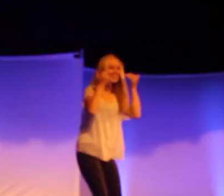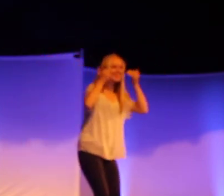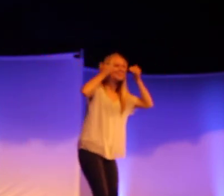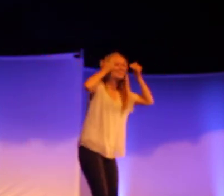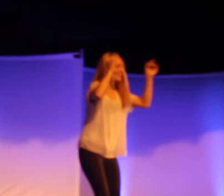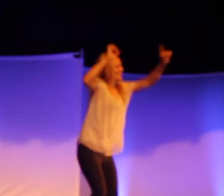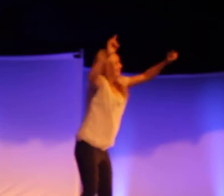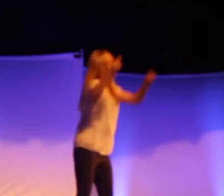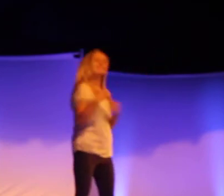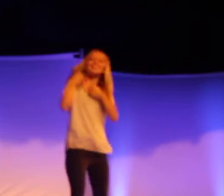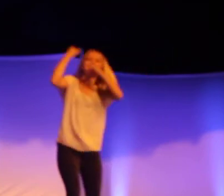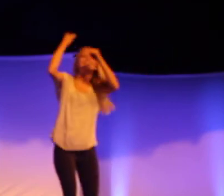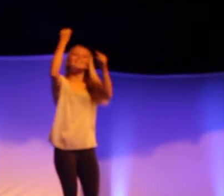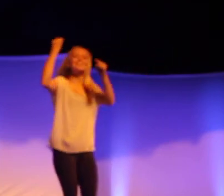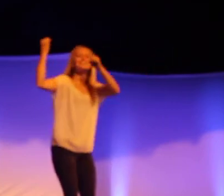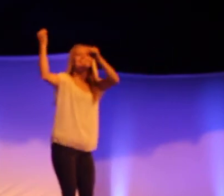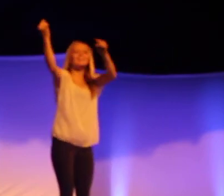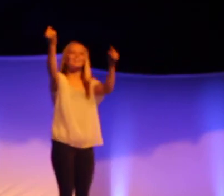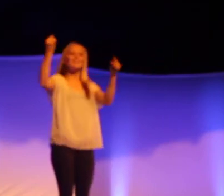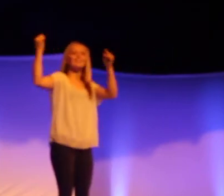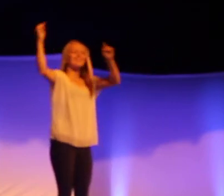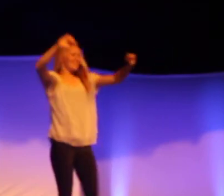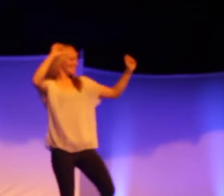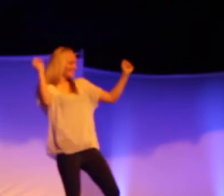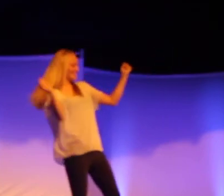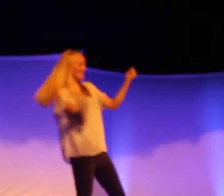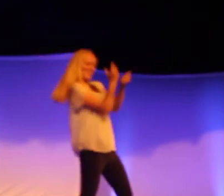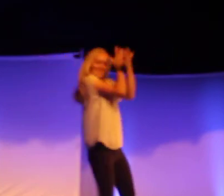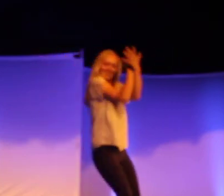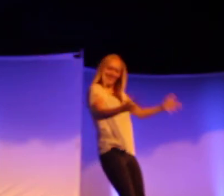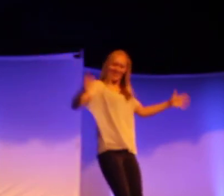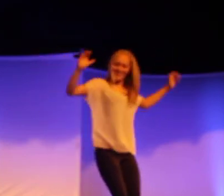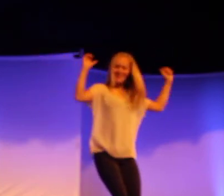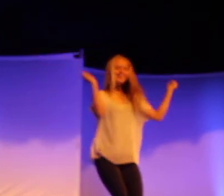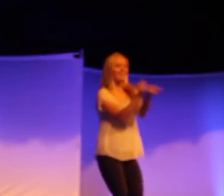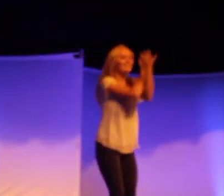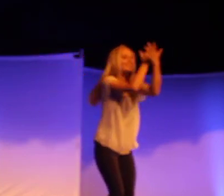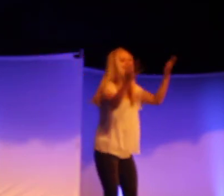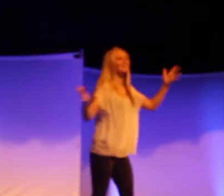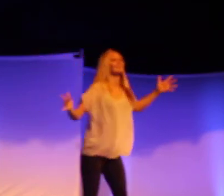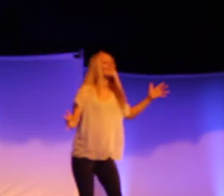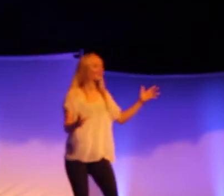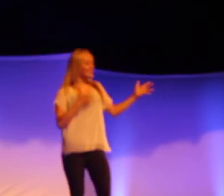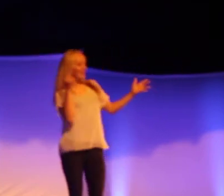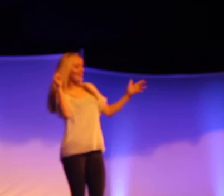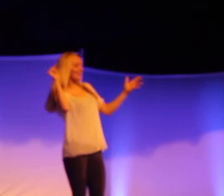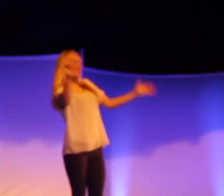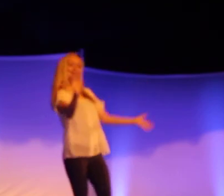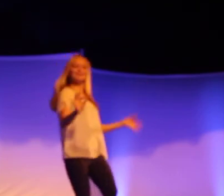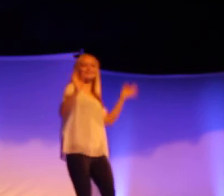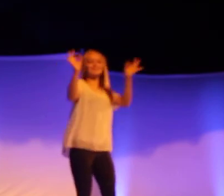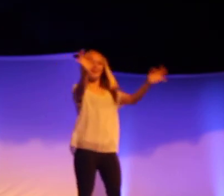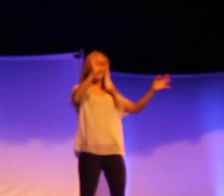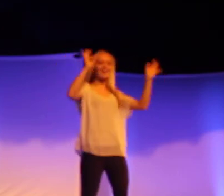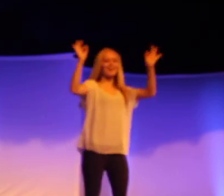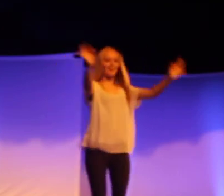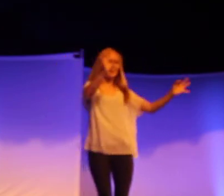It's been a while since every day and everything It's about this fight